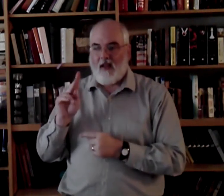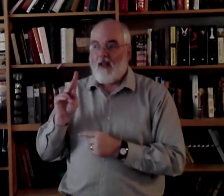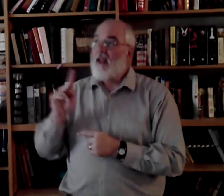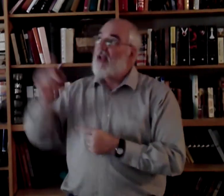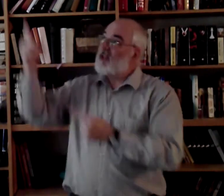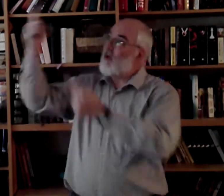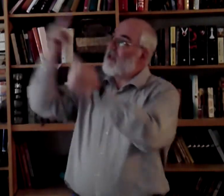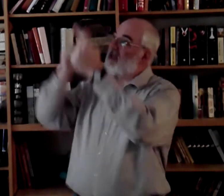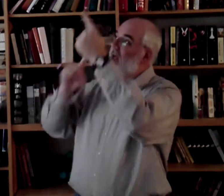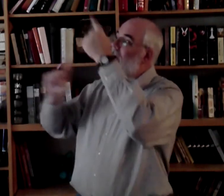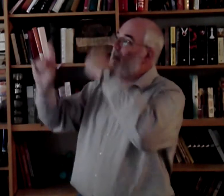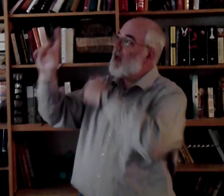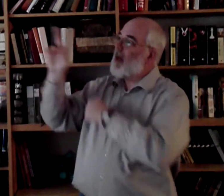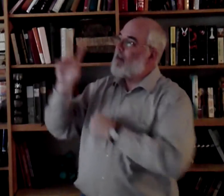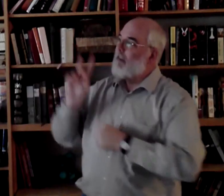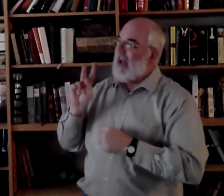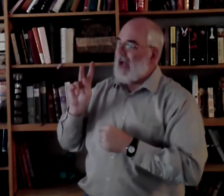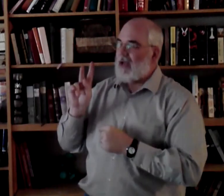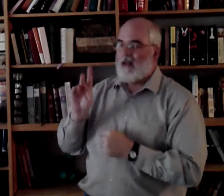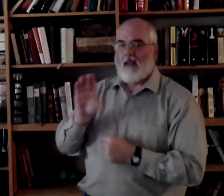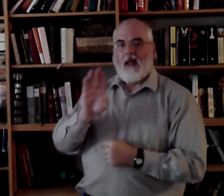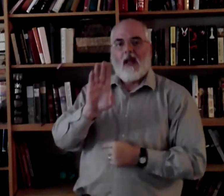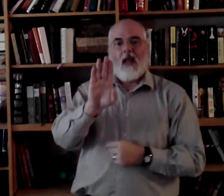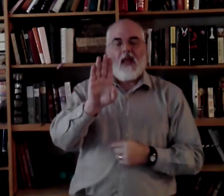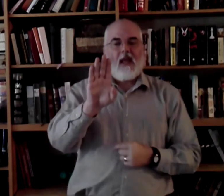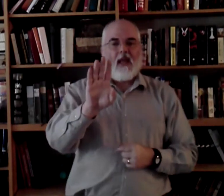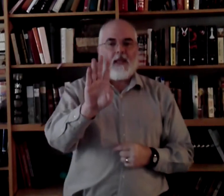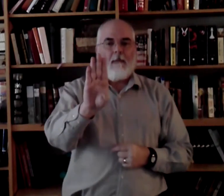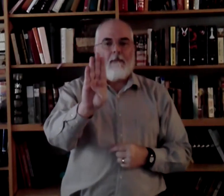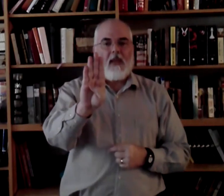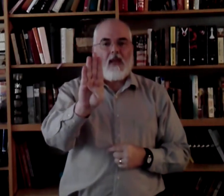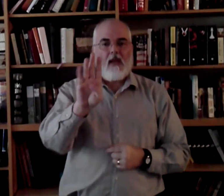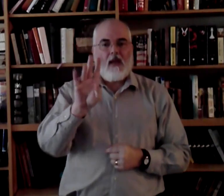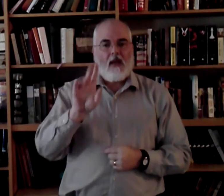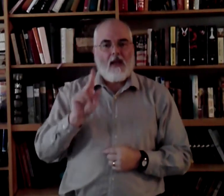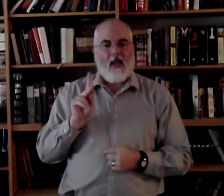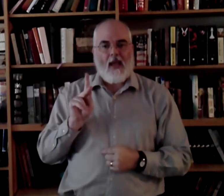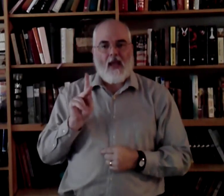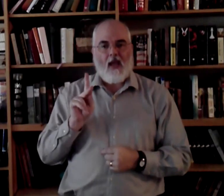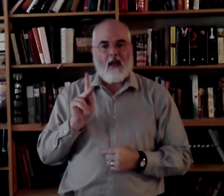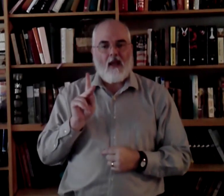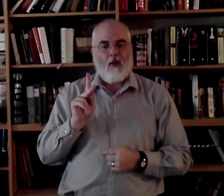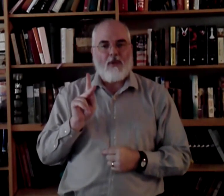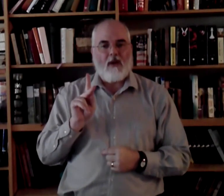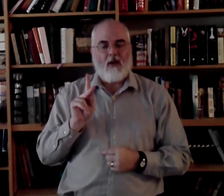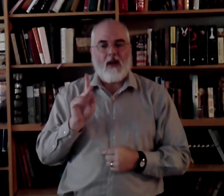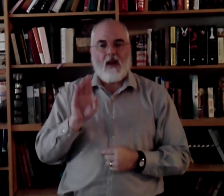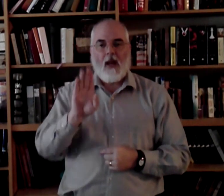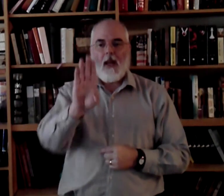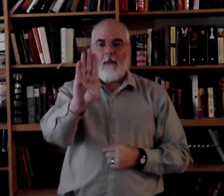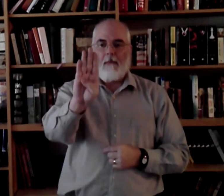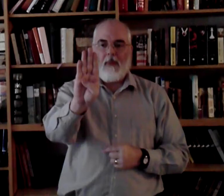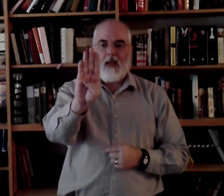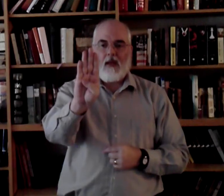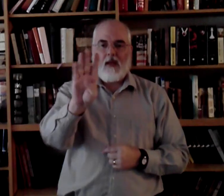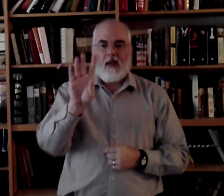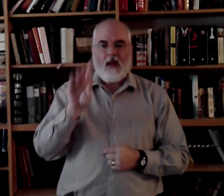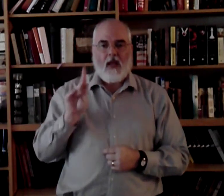So he's coming back. It's BK with it. BK.